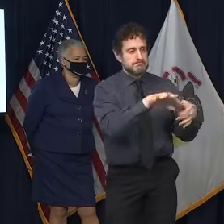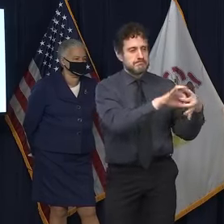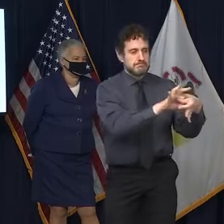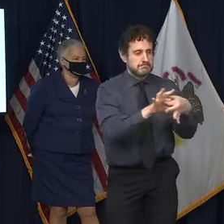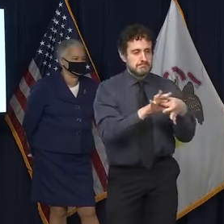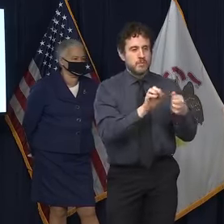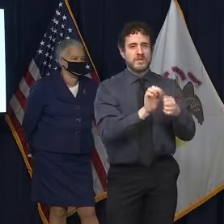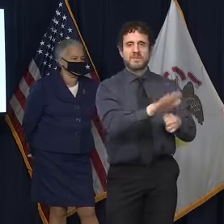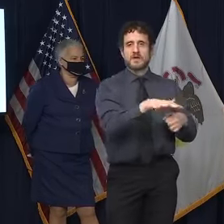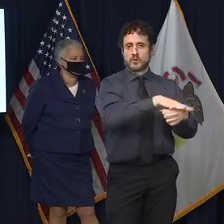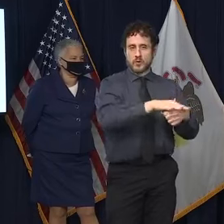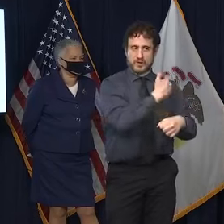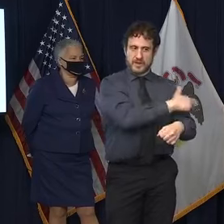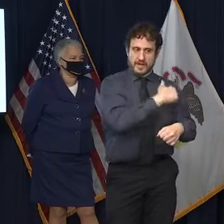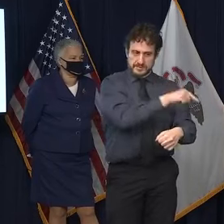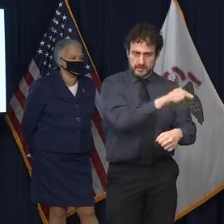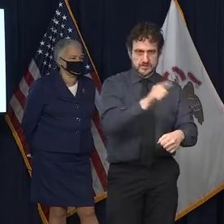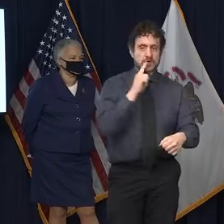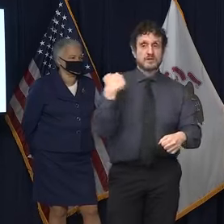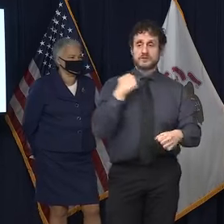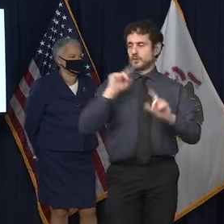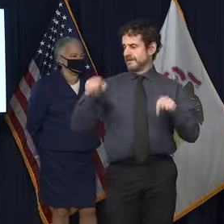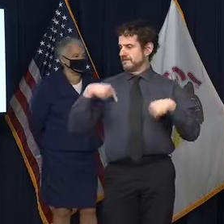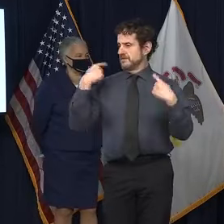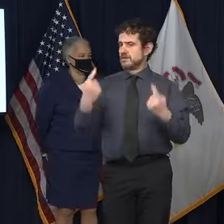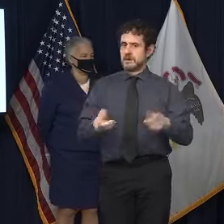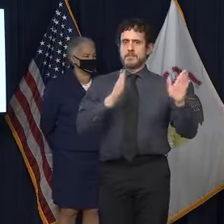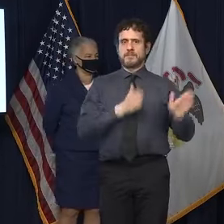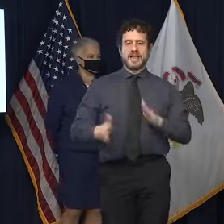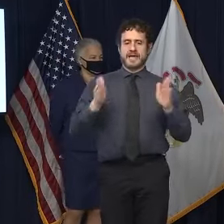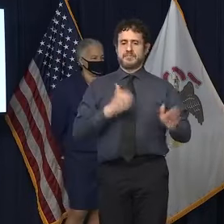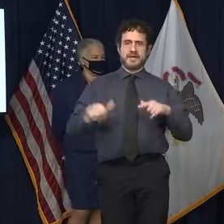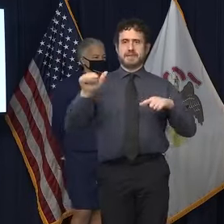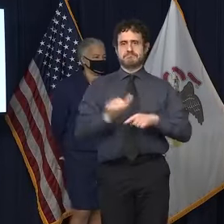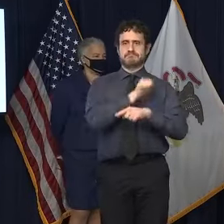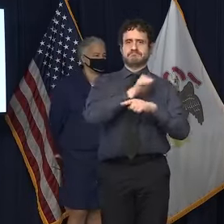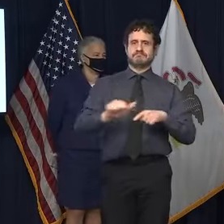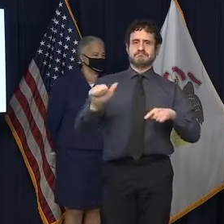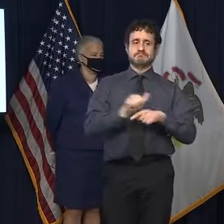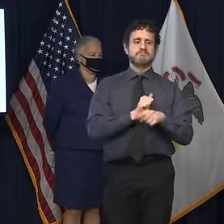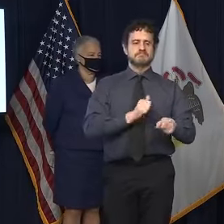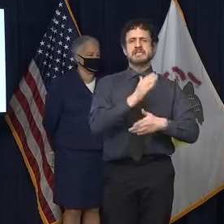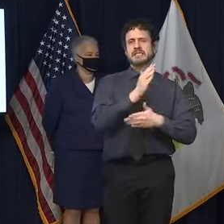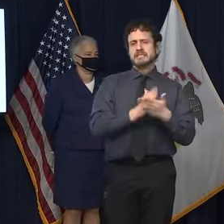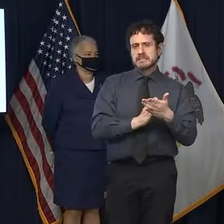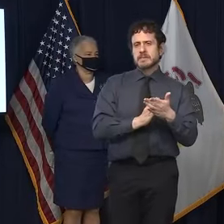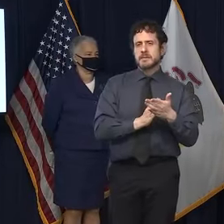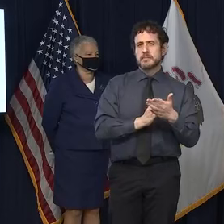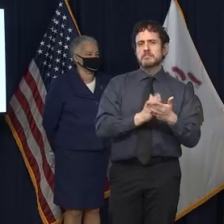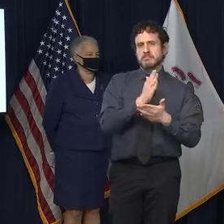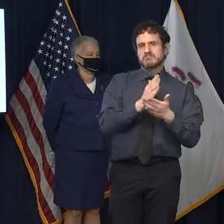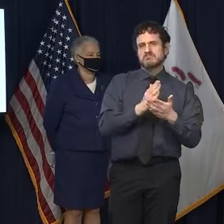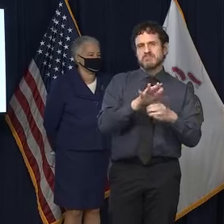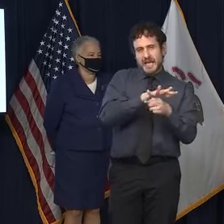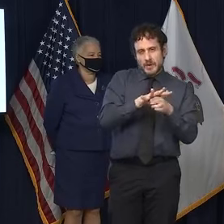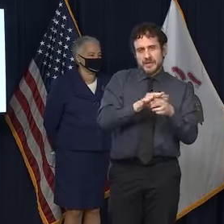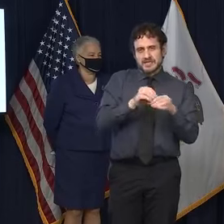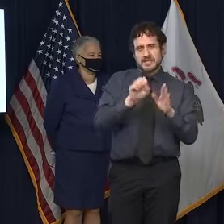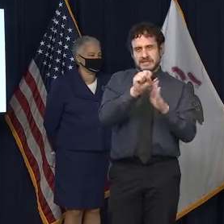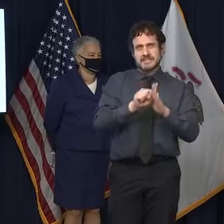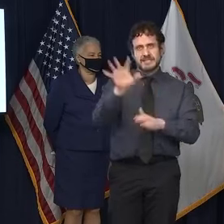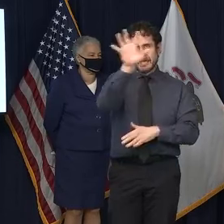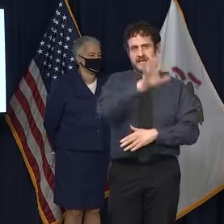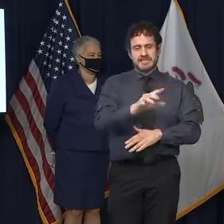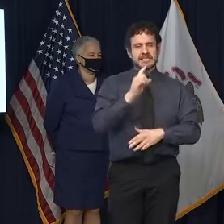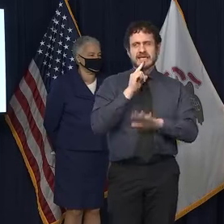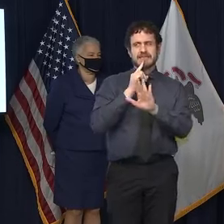been preplanned appropriately. As you can imagine, there are certain counties, certain areas of the state that have asked to